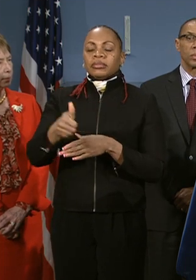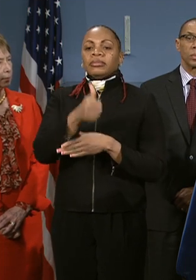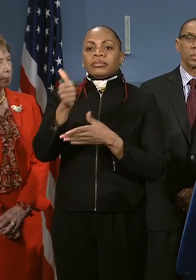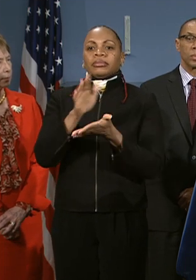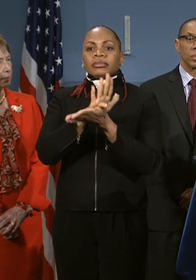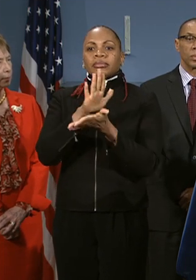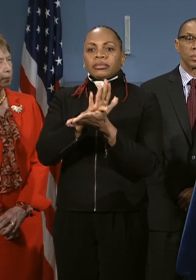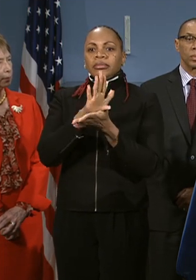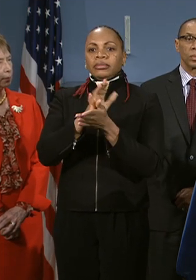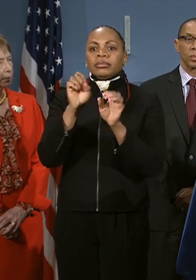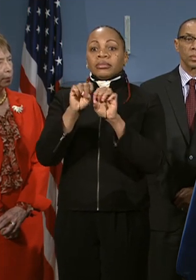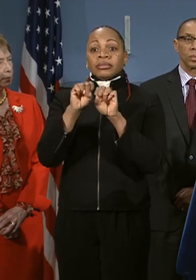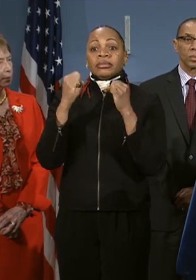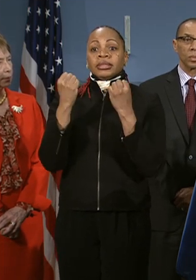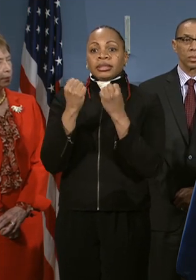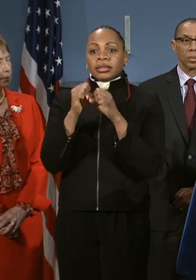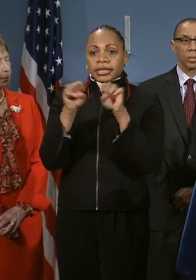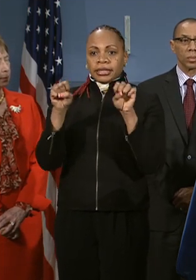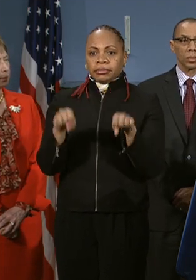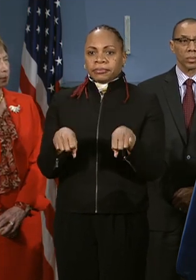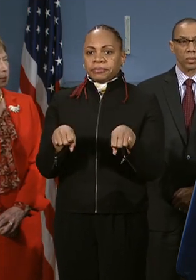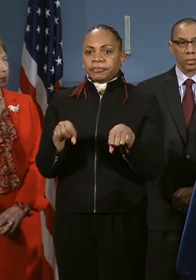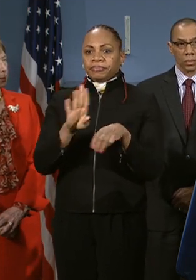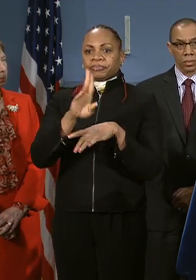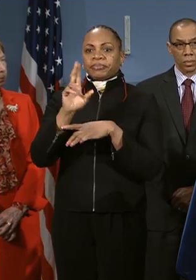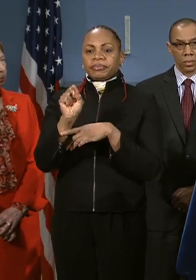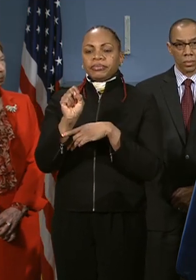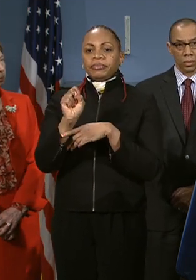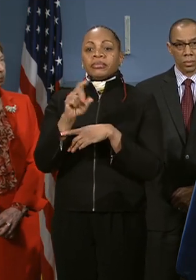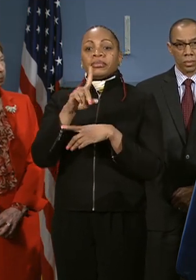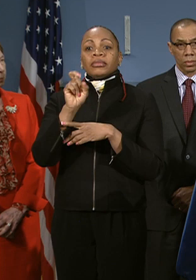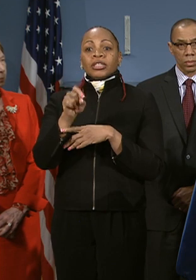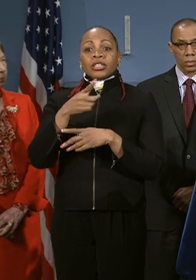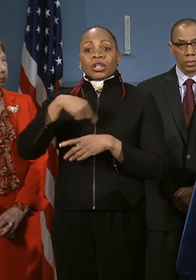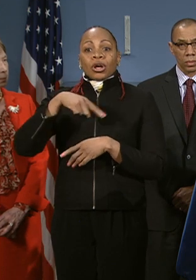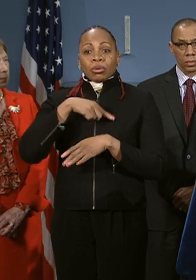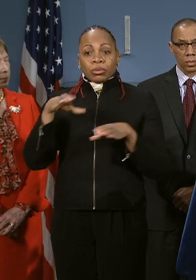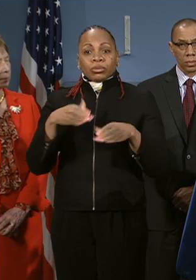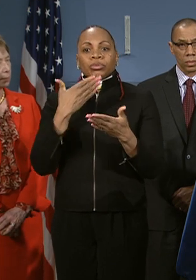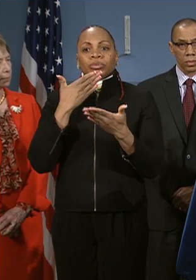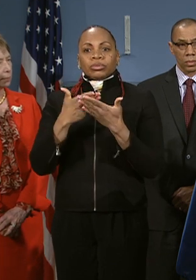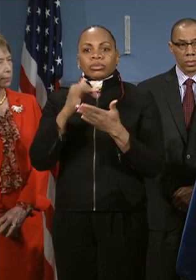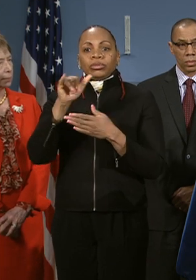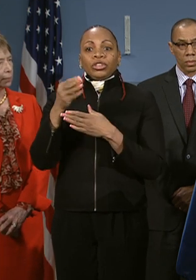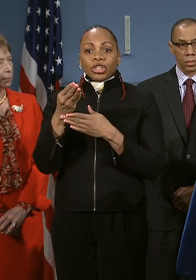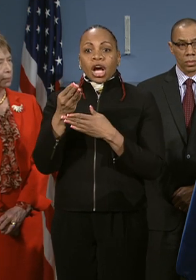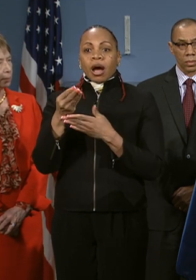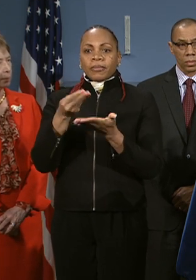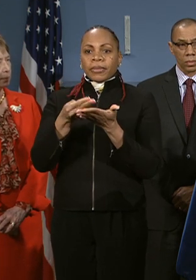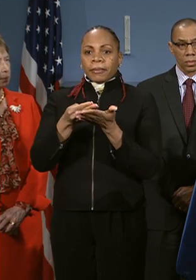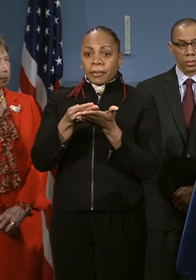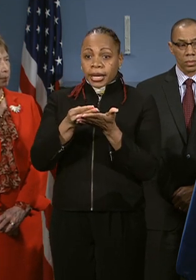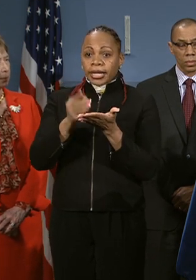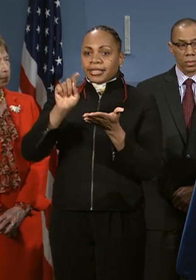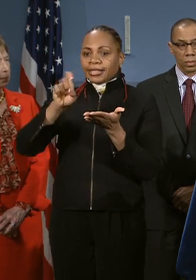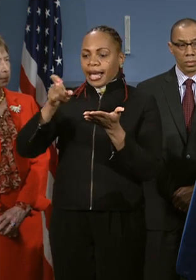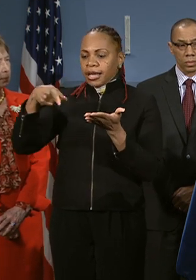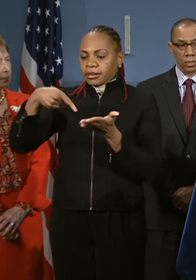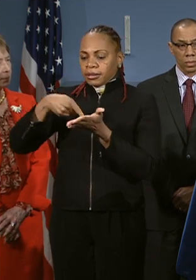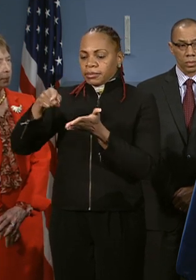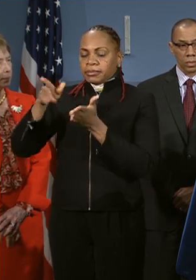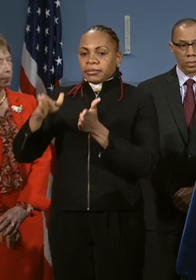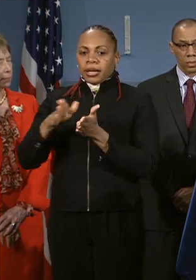for school busing. The question you have to ask yourself is, are we doing a good job in allocating the taxpayers' money